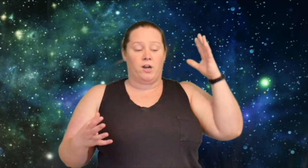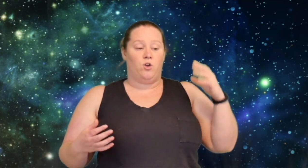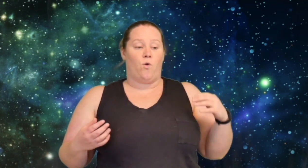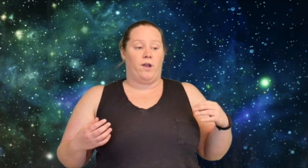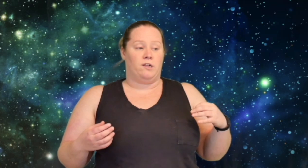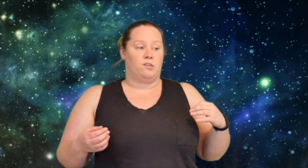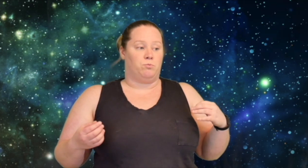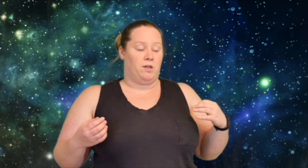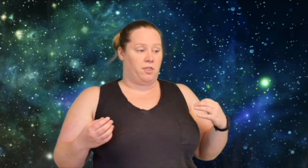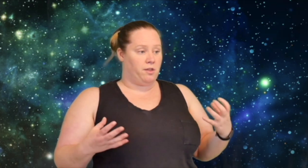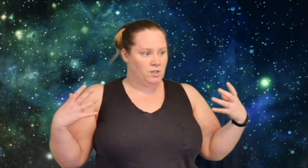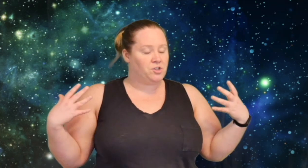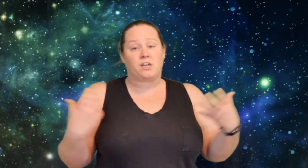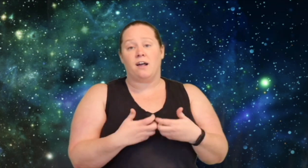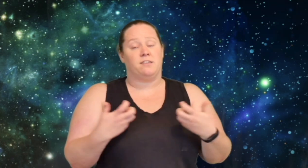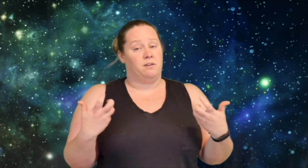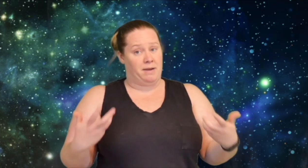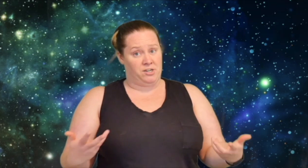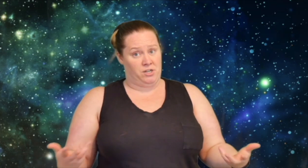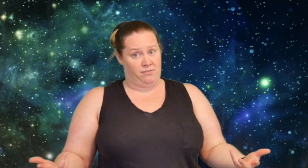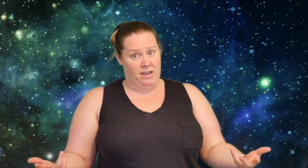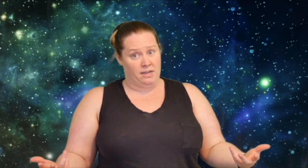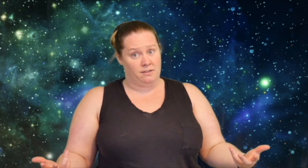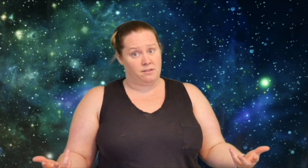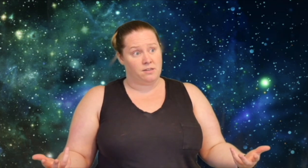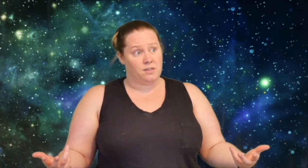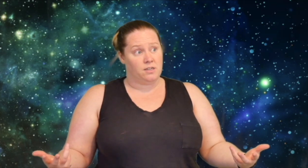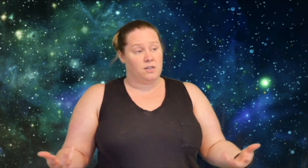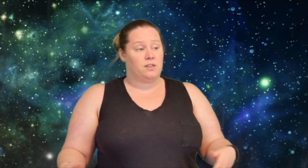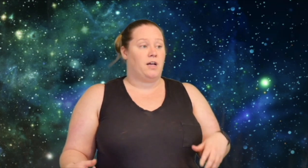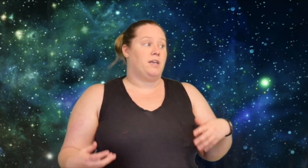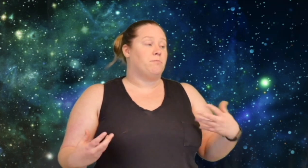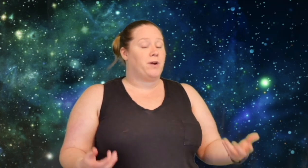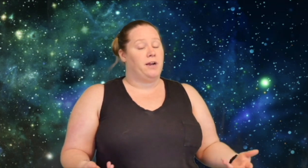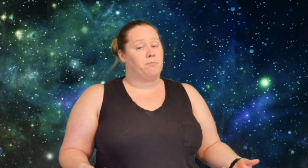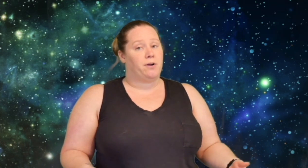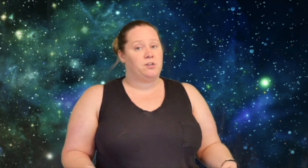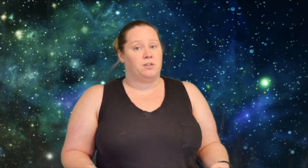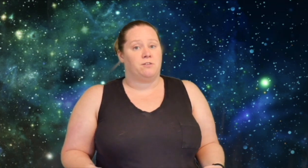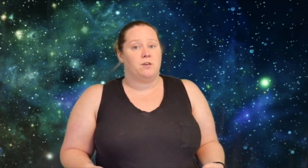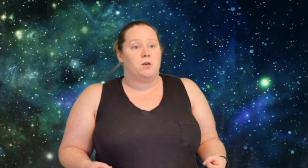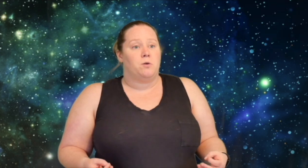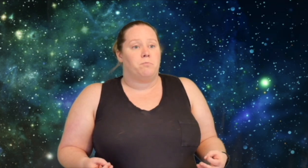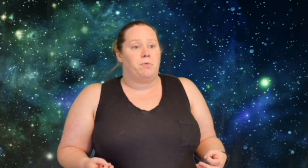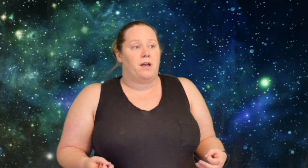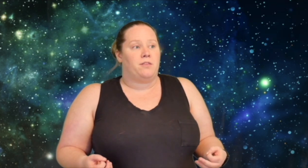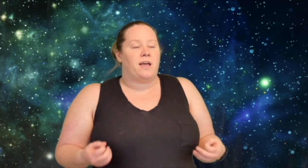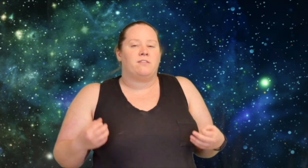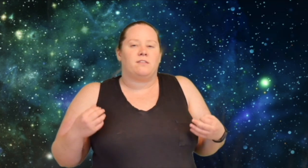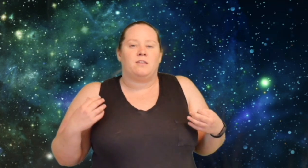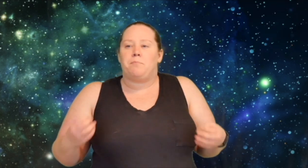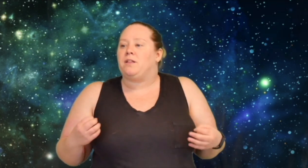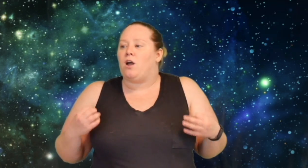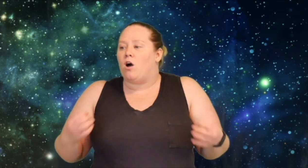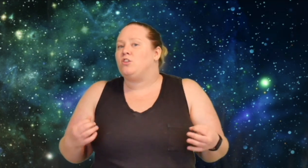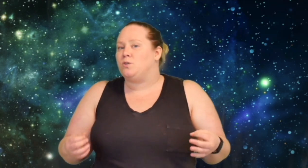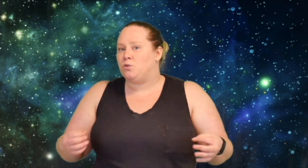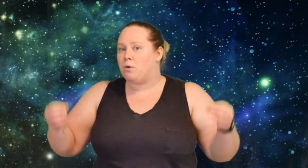annoyance with just constant abashing of folks, like in Pride and Prejudice. But that typically also is where